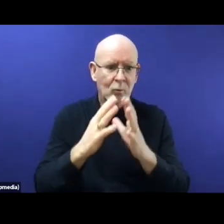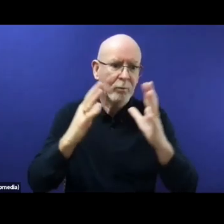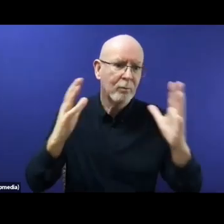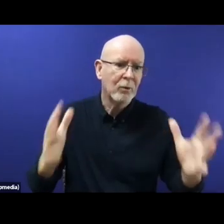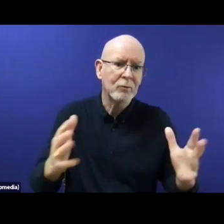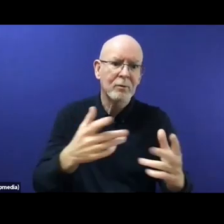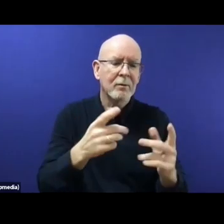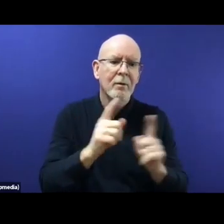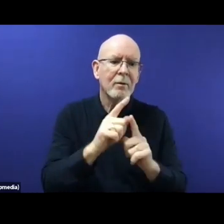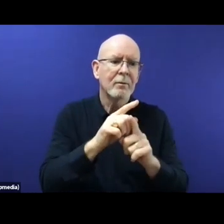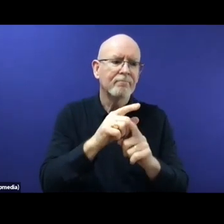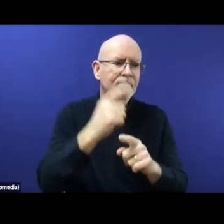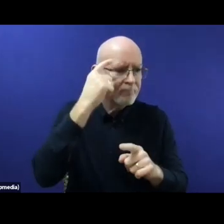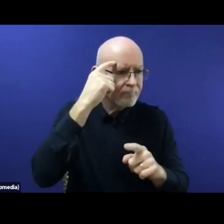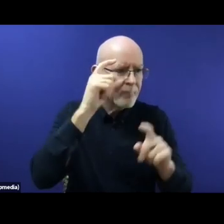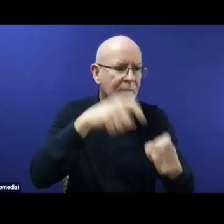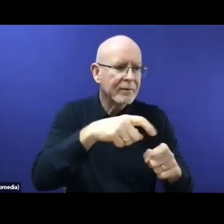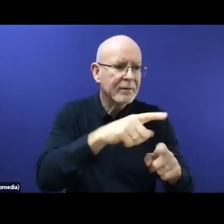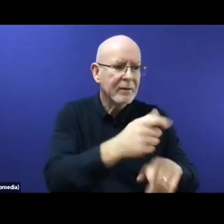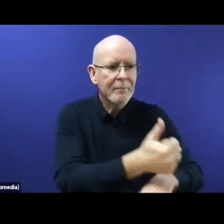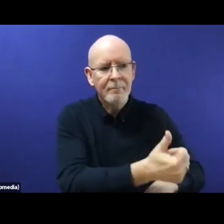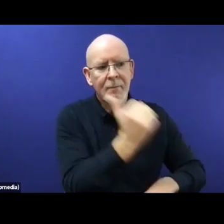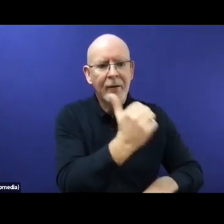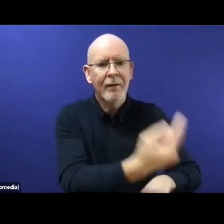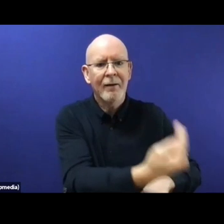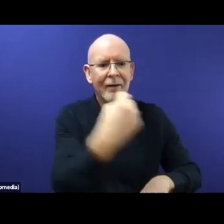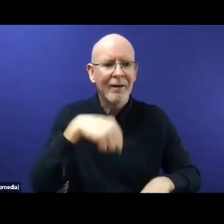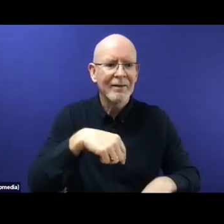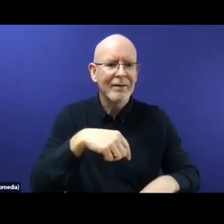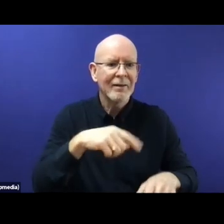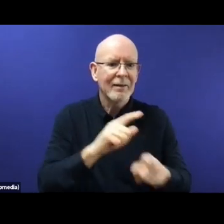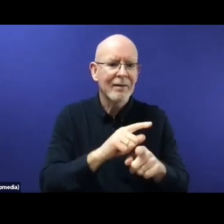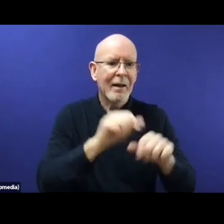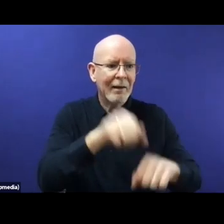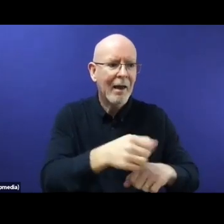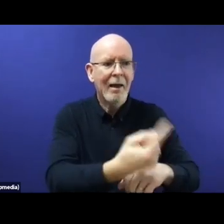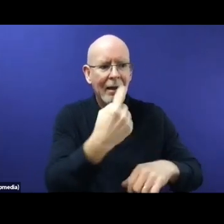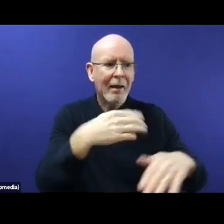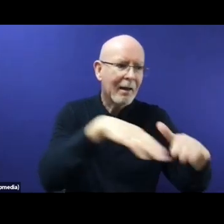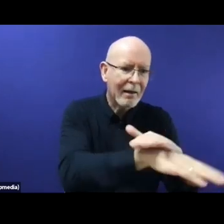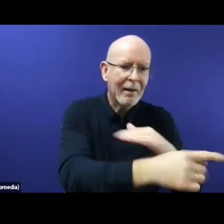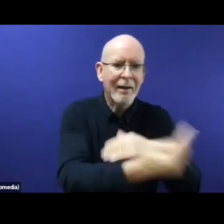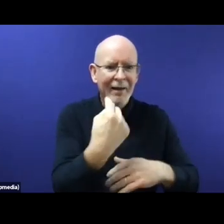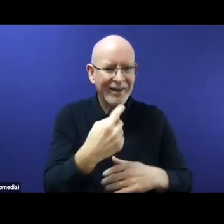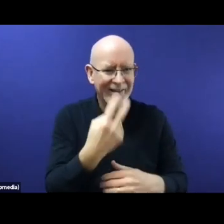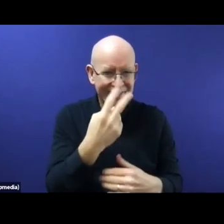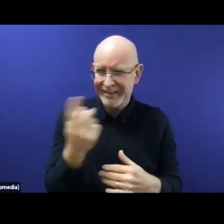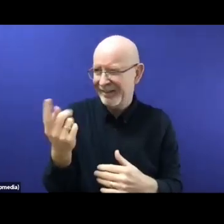The Pact even proposes, in my understanding, to redefine solidarity as to include return